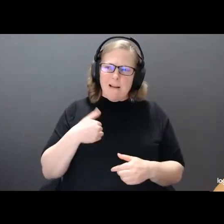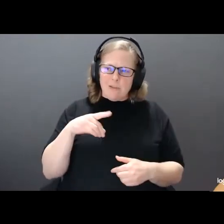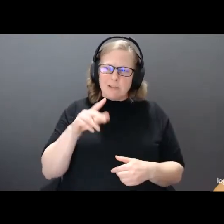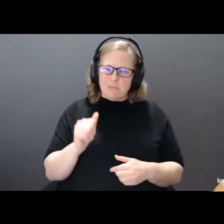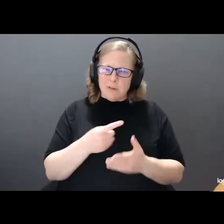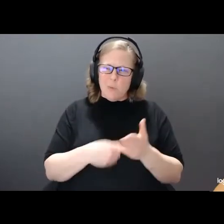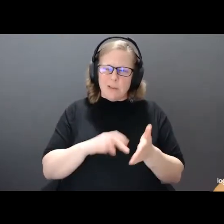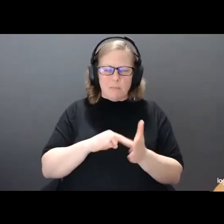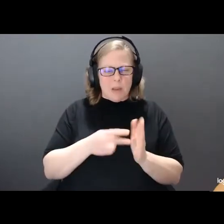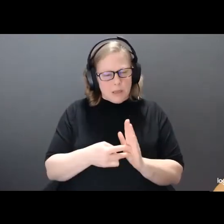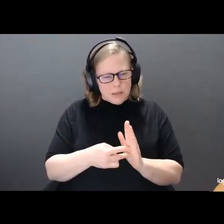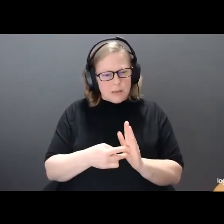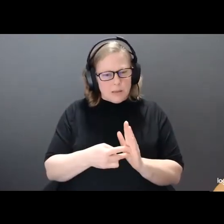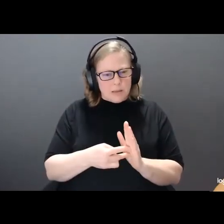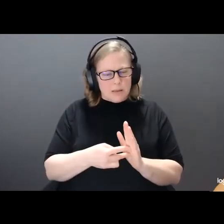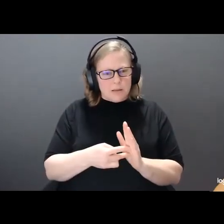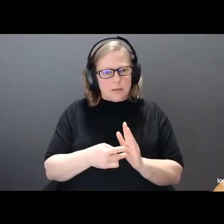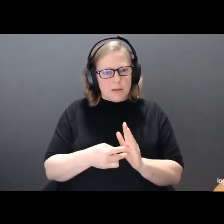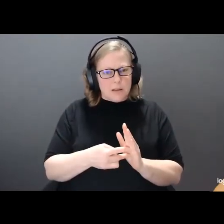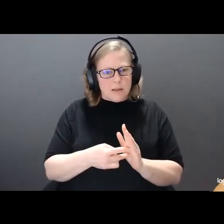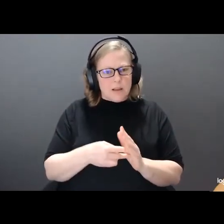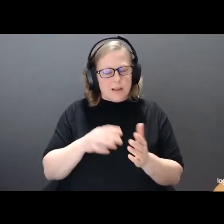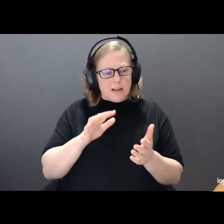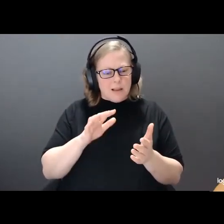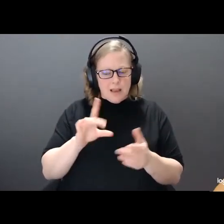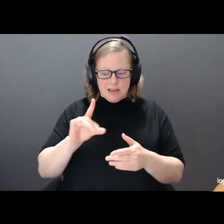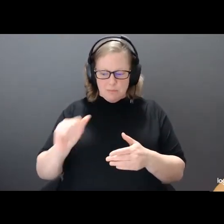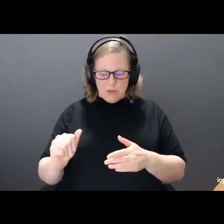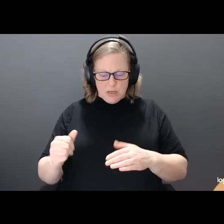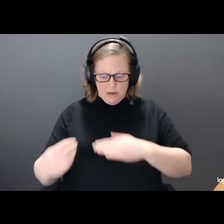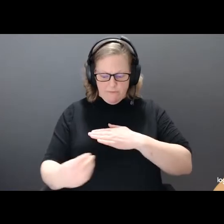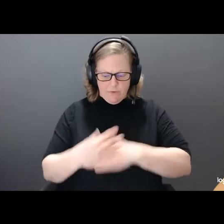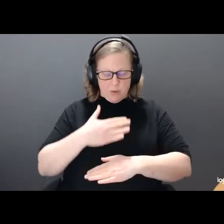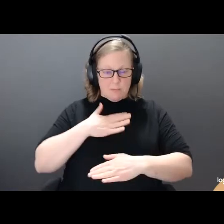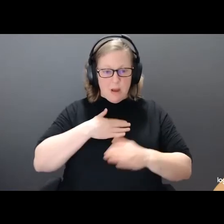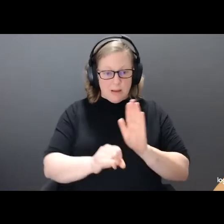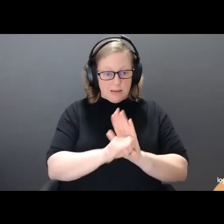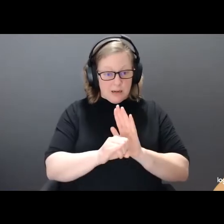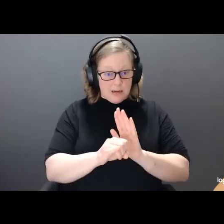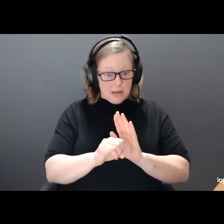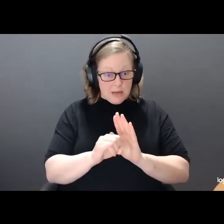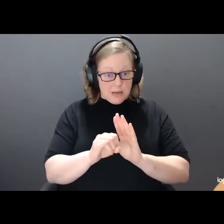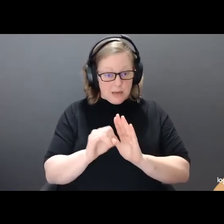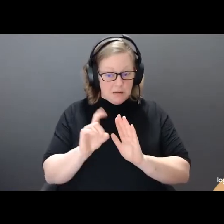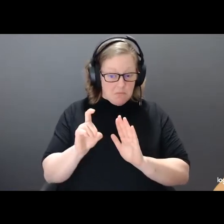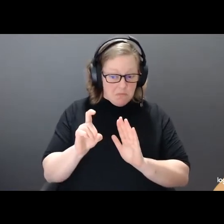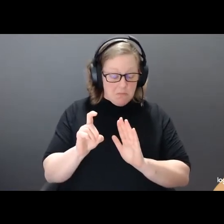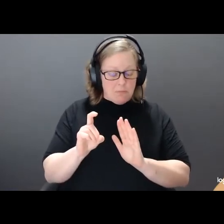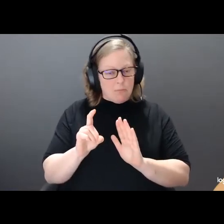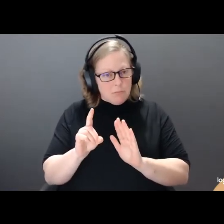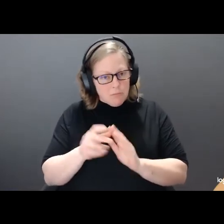impact does disability have on my identity? Is it possible to have a healthy